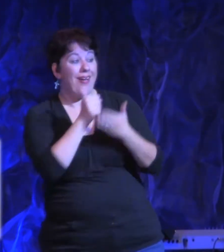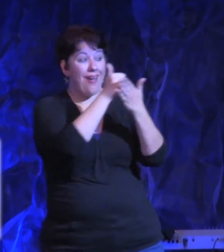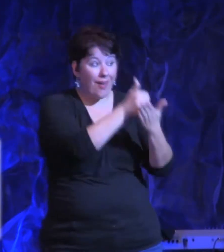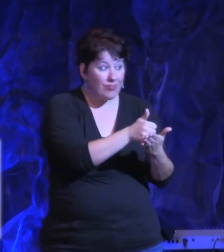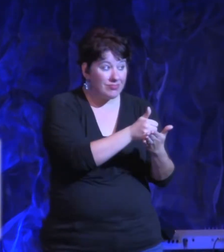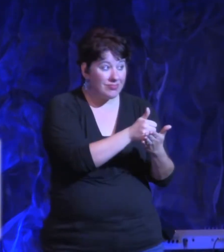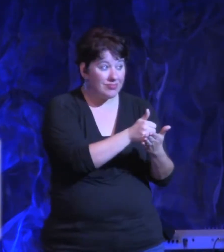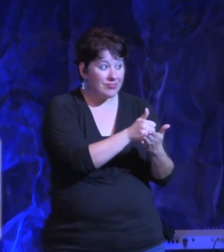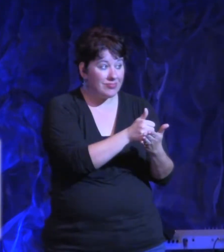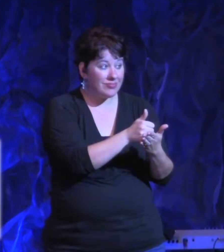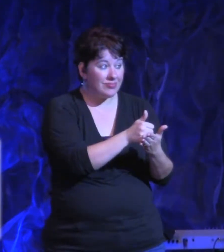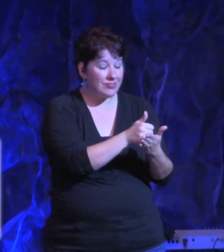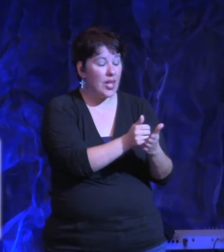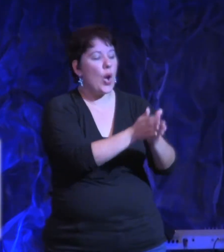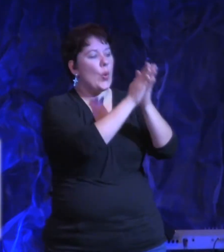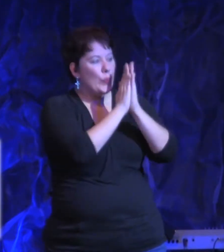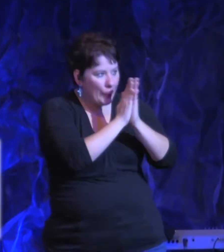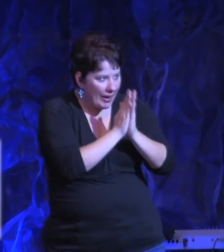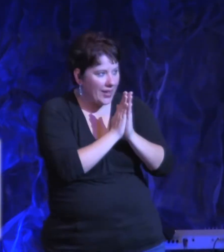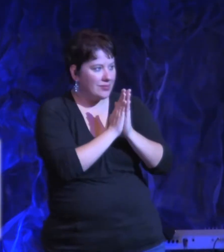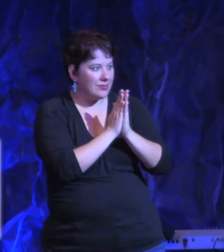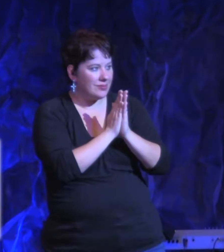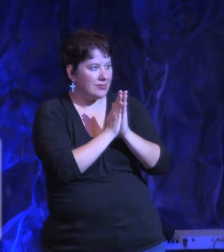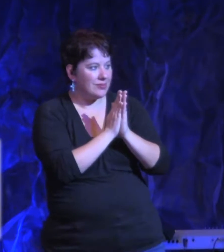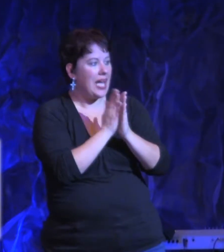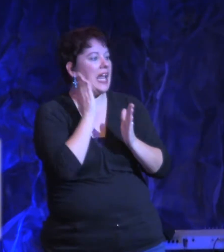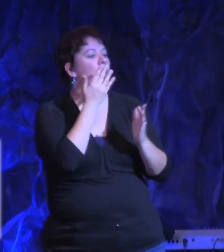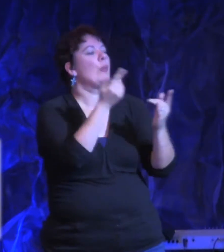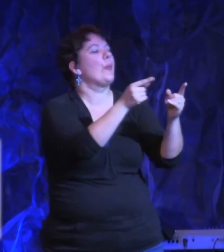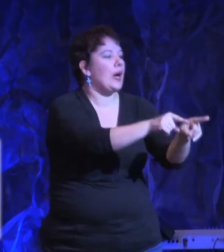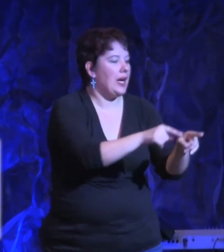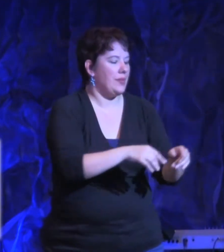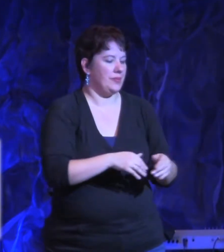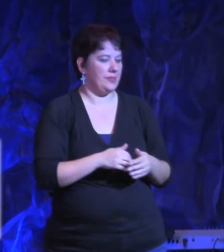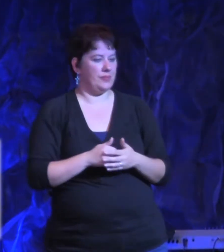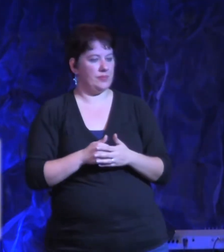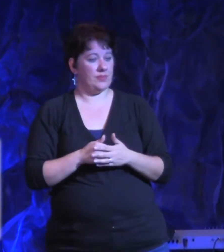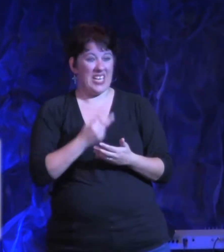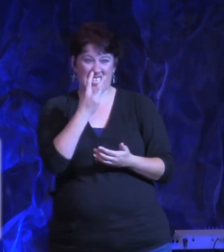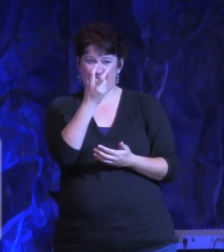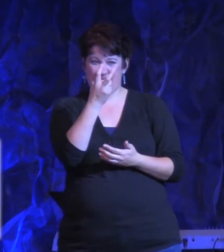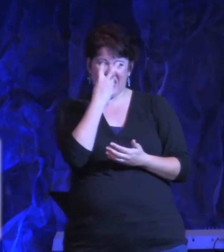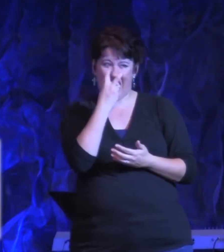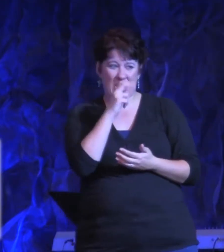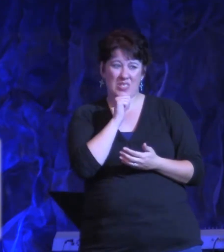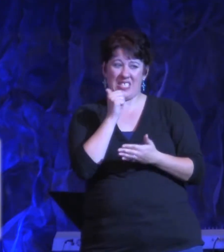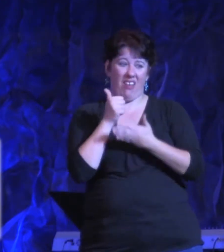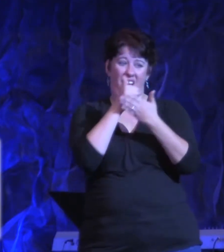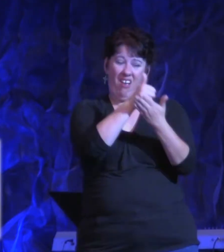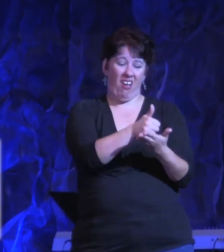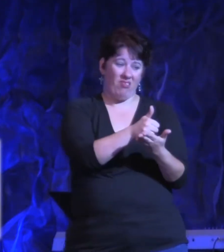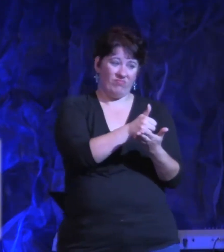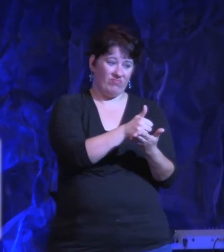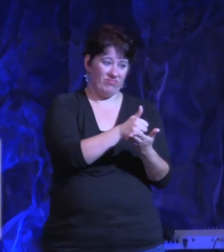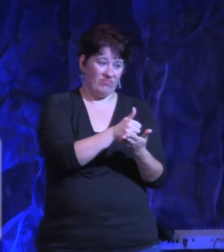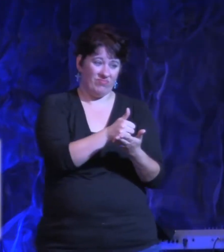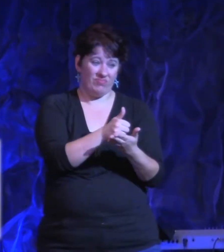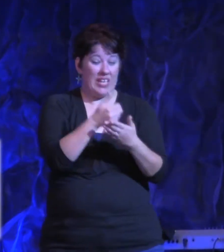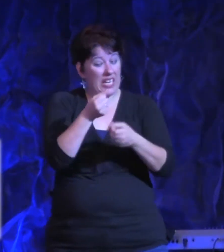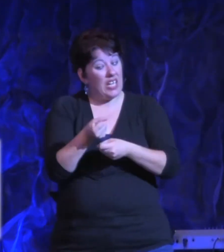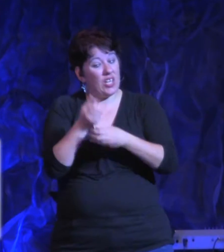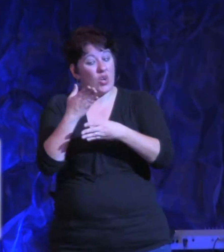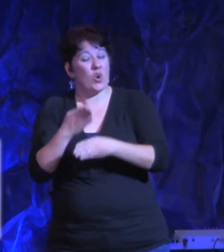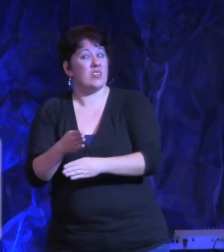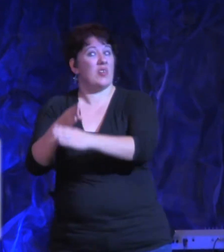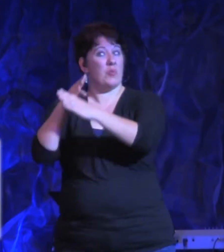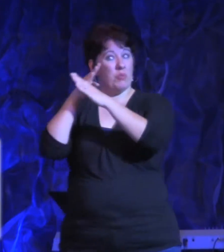Wow. See, doubt is not our friend. Although doubt builds a barrier to breakthroughs, faith